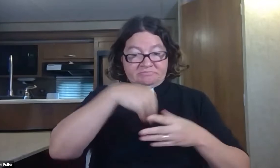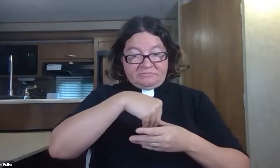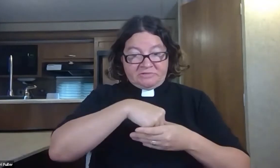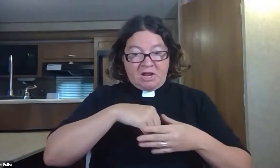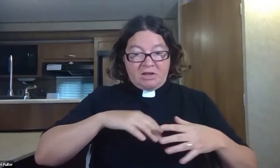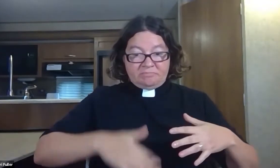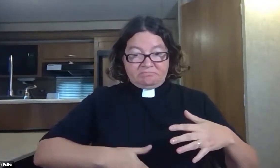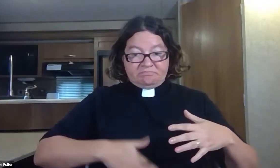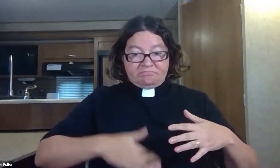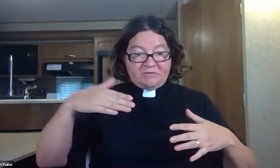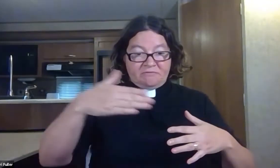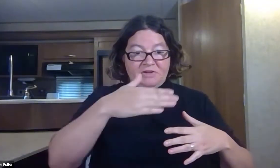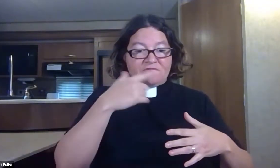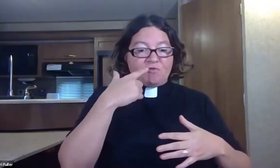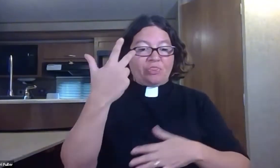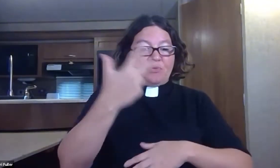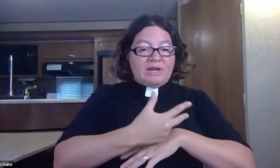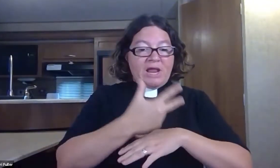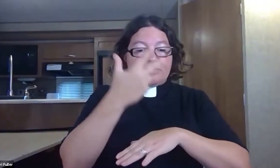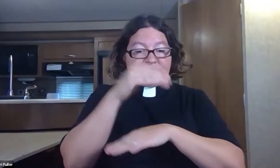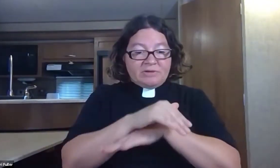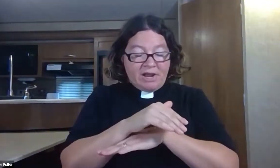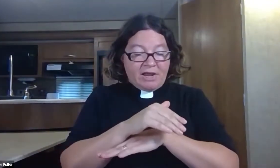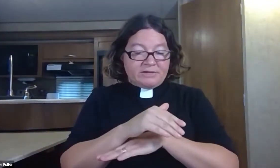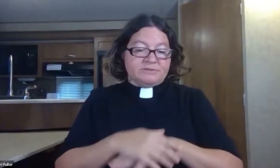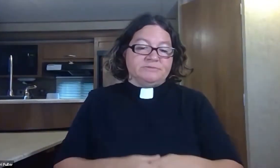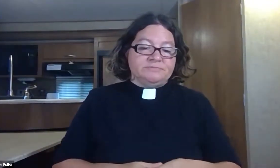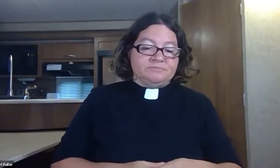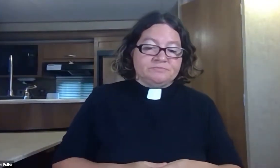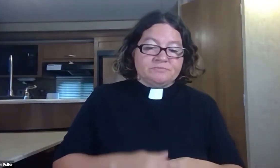Jonah stayed in the belly of the fish for three days and three nights.